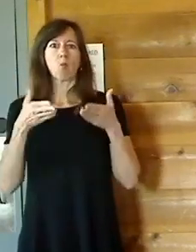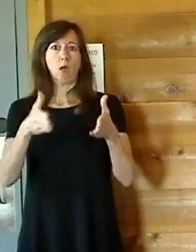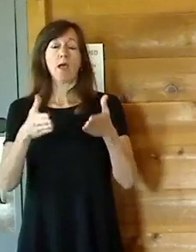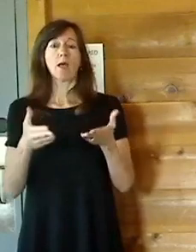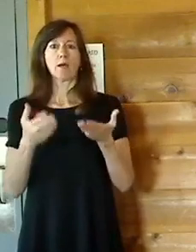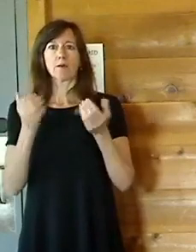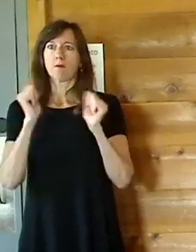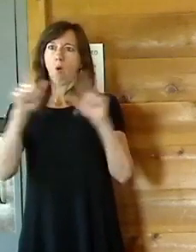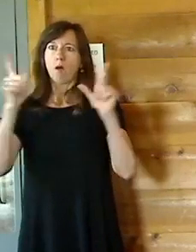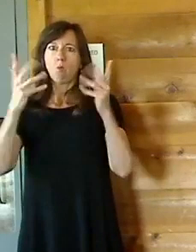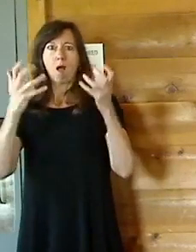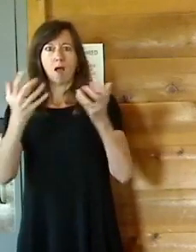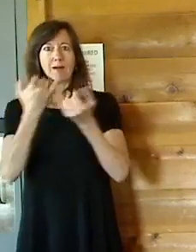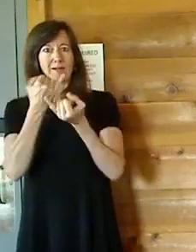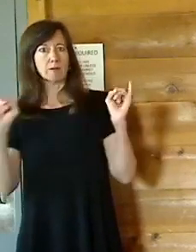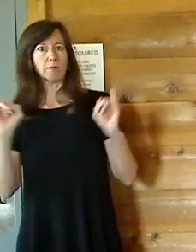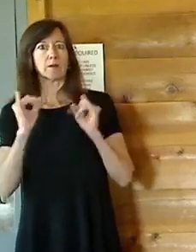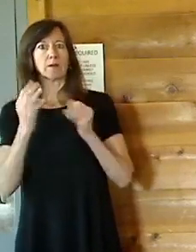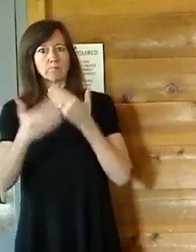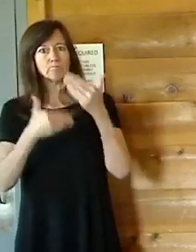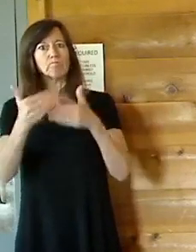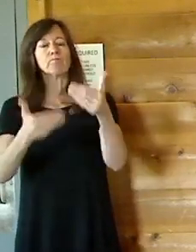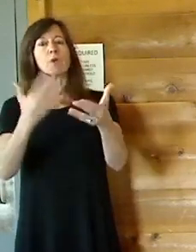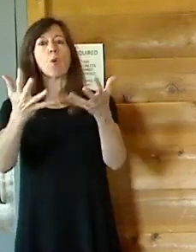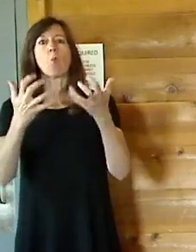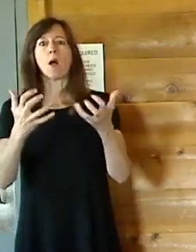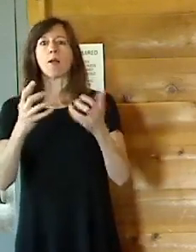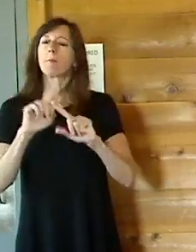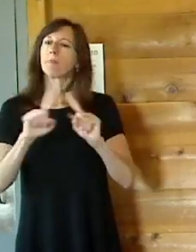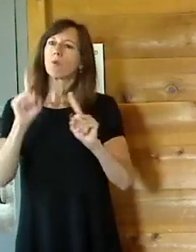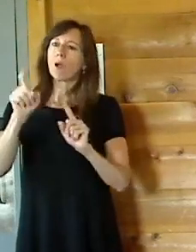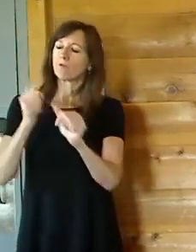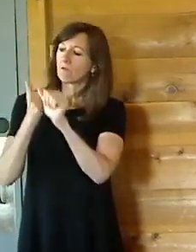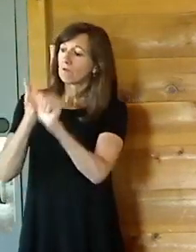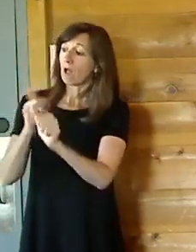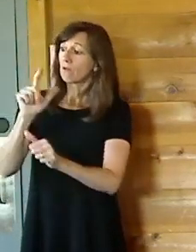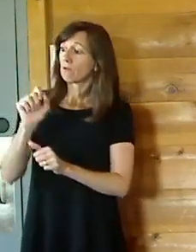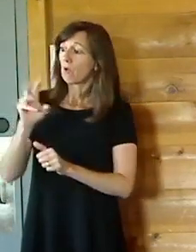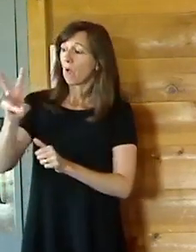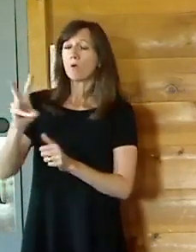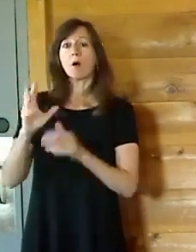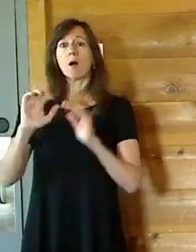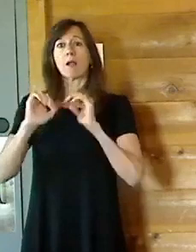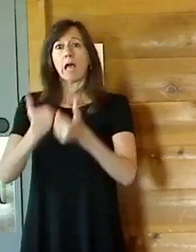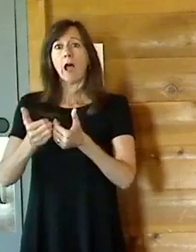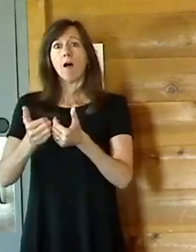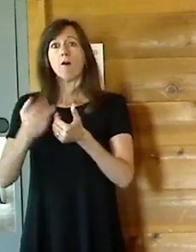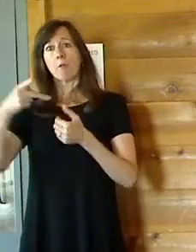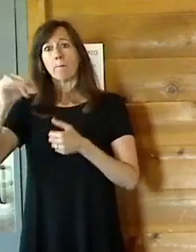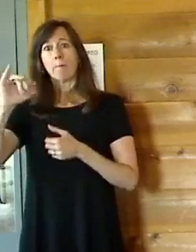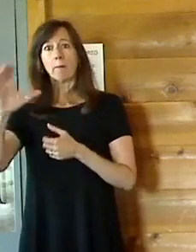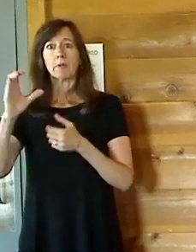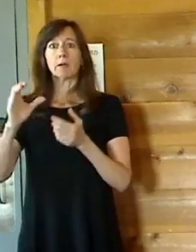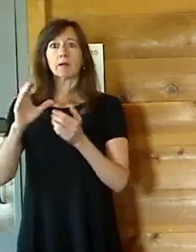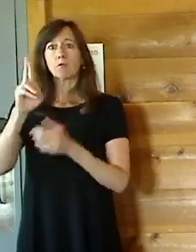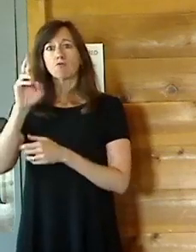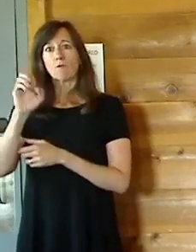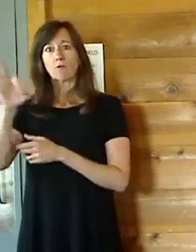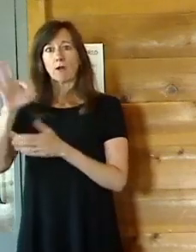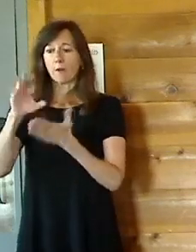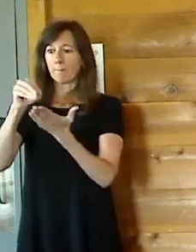with the law prescribed in the charter and the referendum that the public voted on. Is that clear enough? is. Okay.